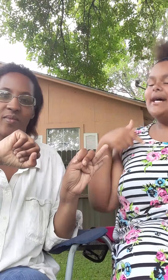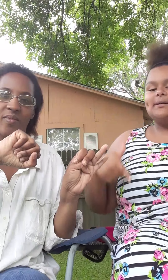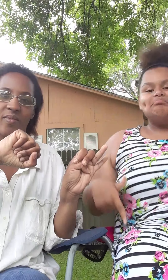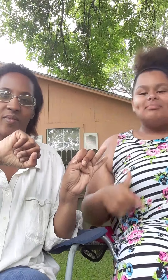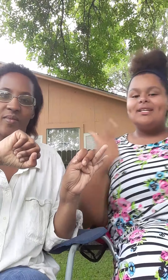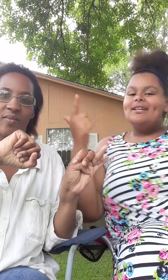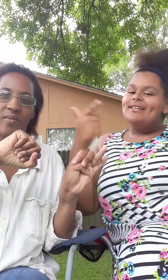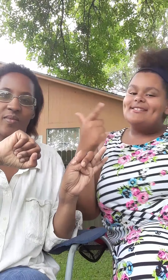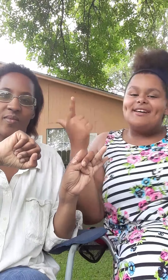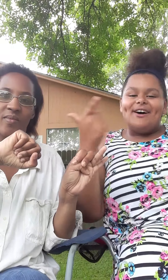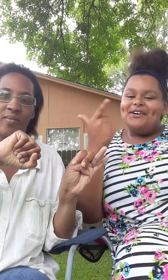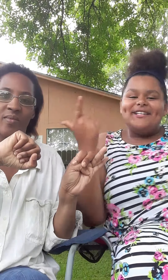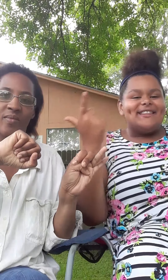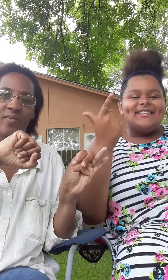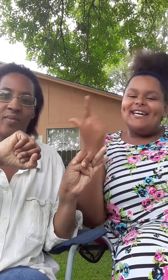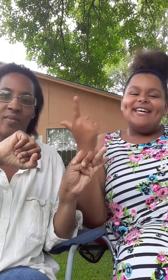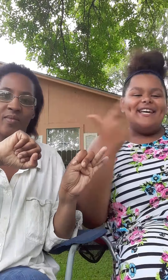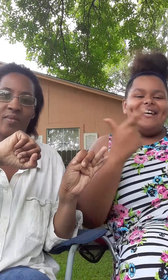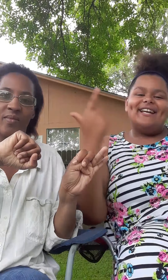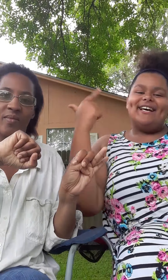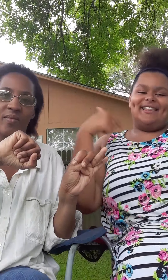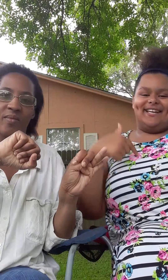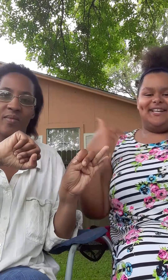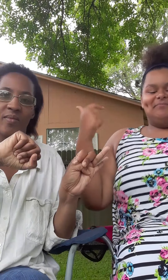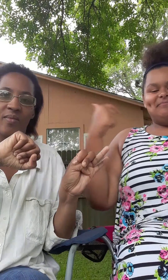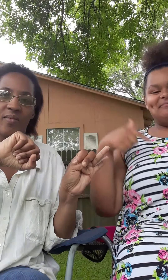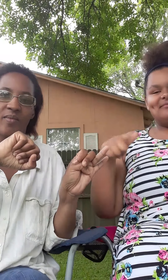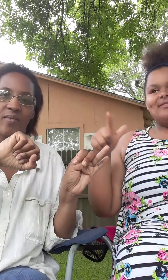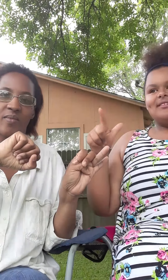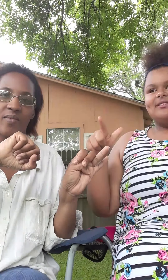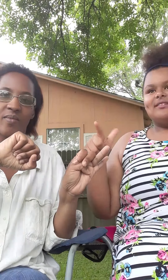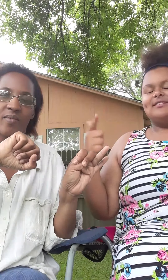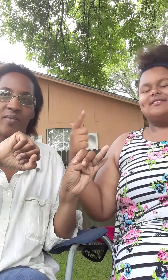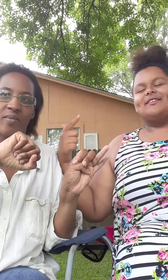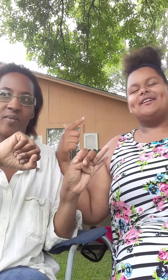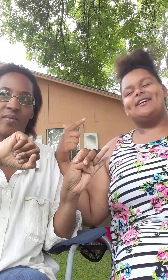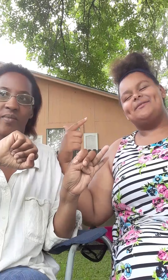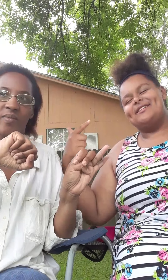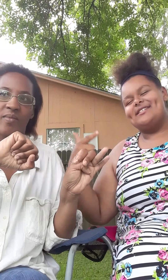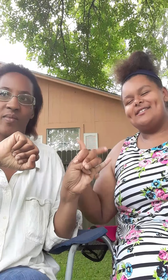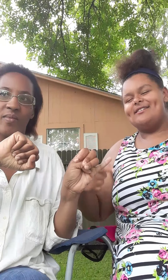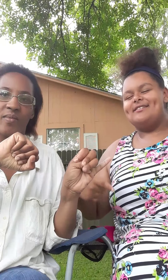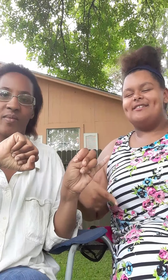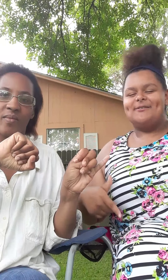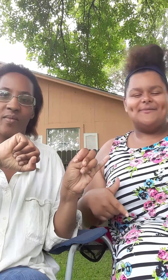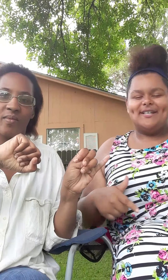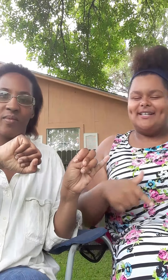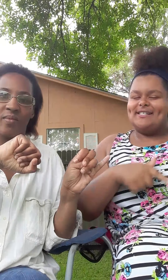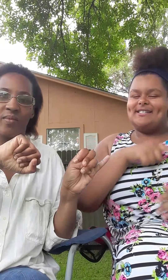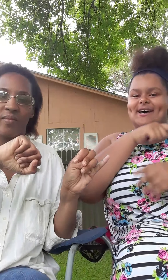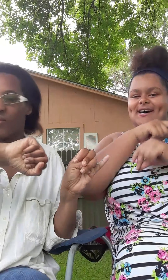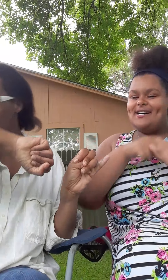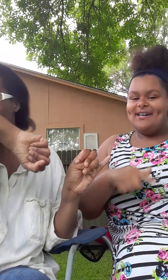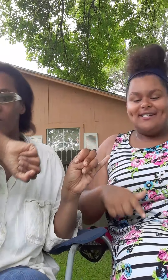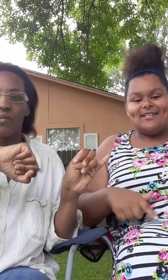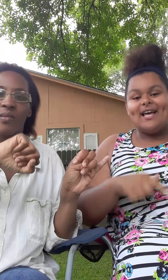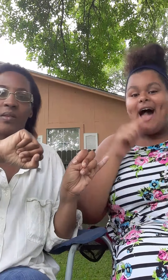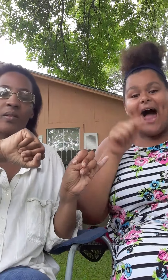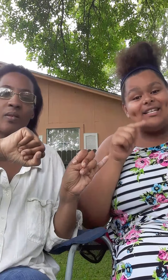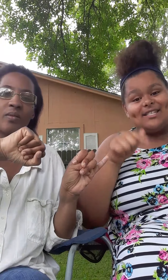bitches is the only thing that I like. Don't play with it or don't be decided. I live to the